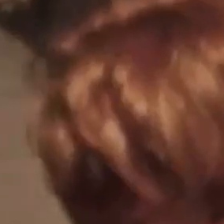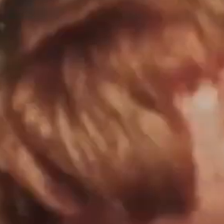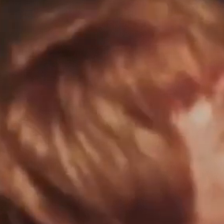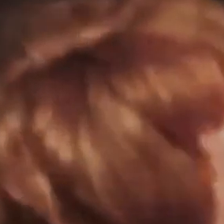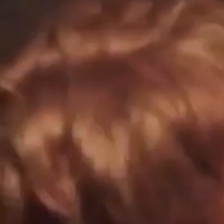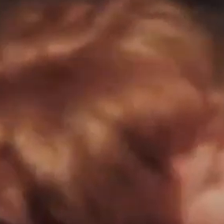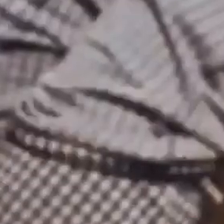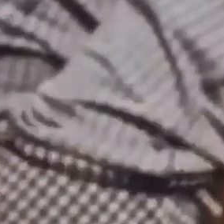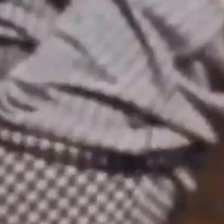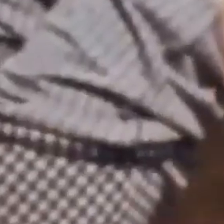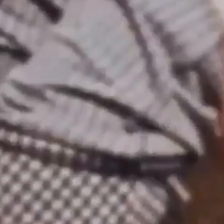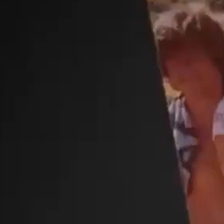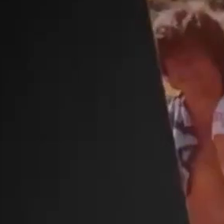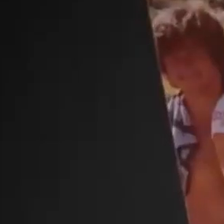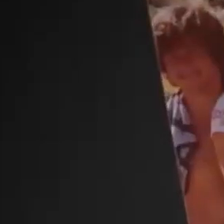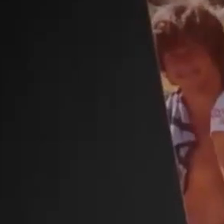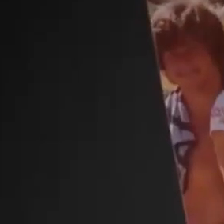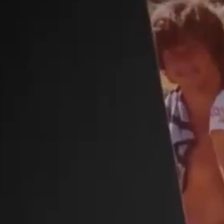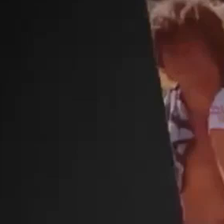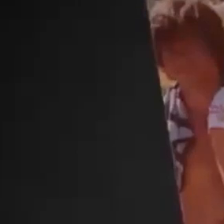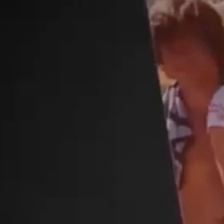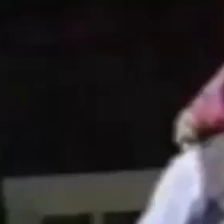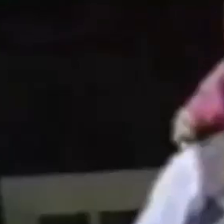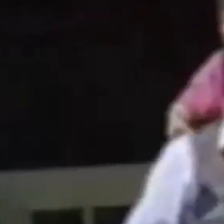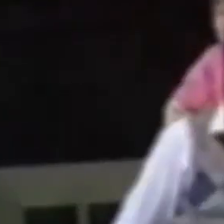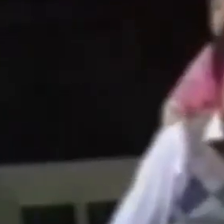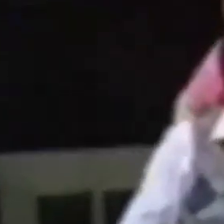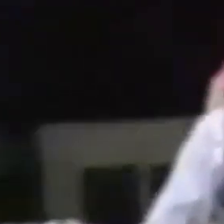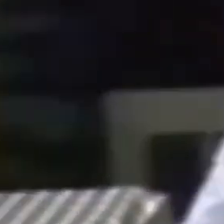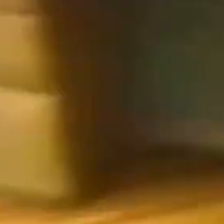What we saw at that camp was that our lives could be better.